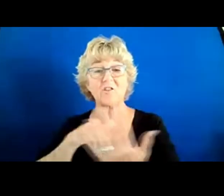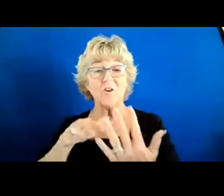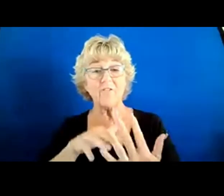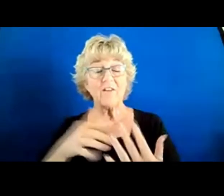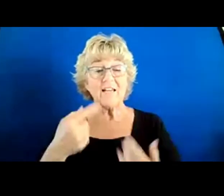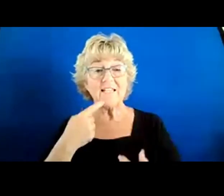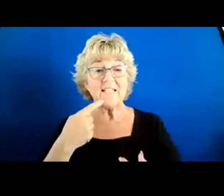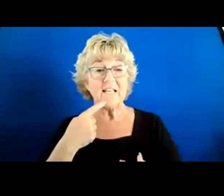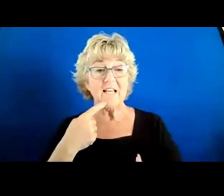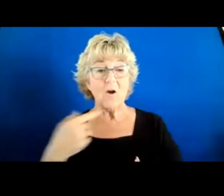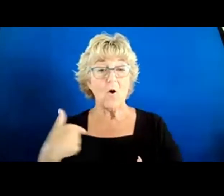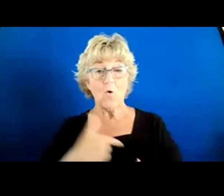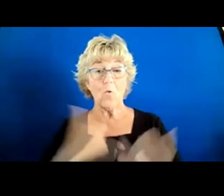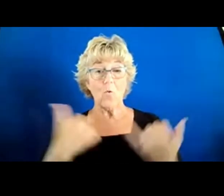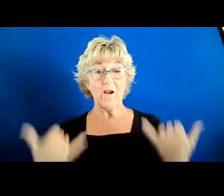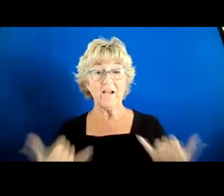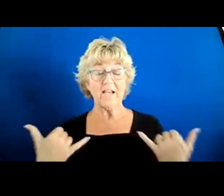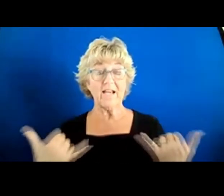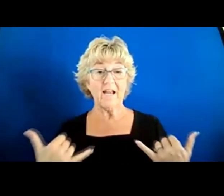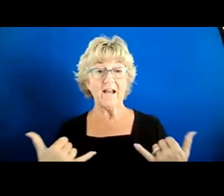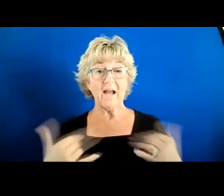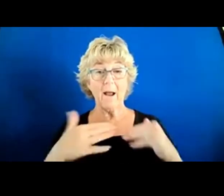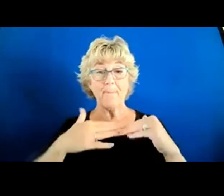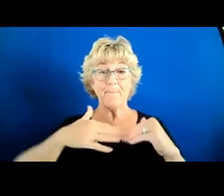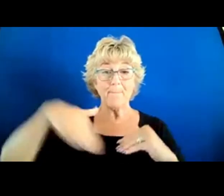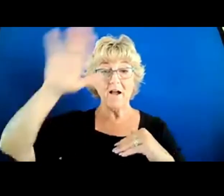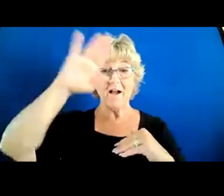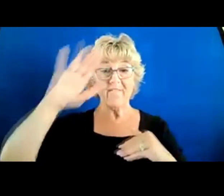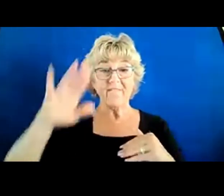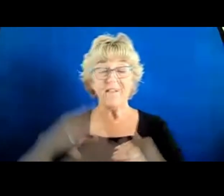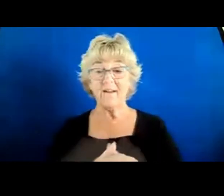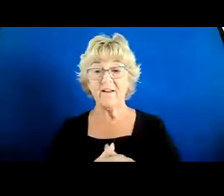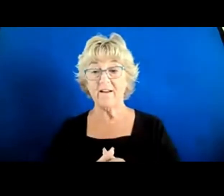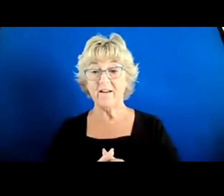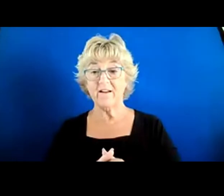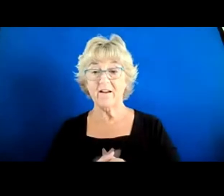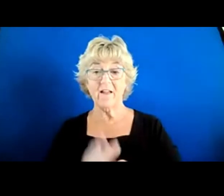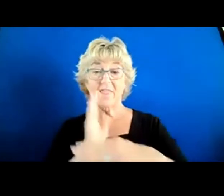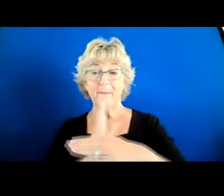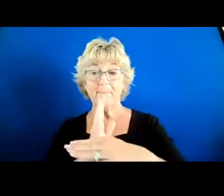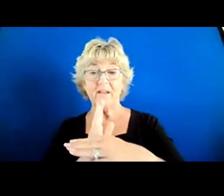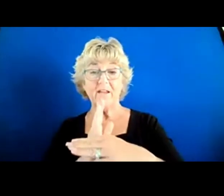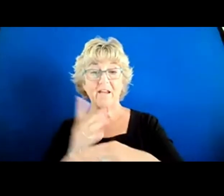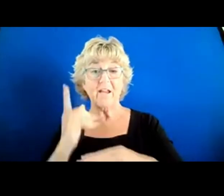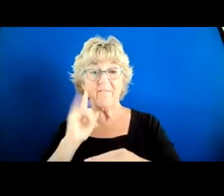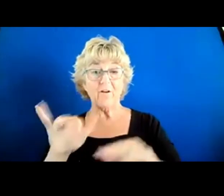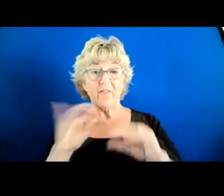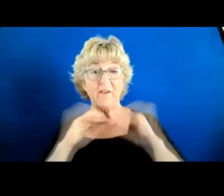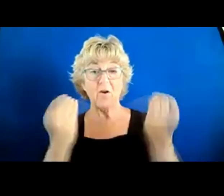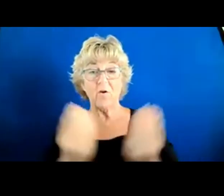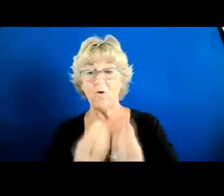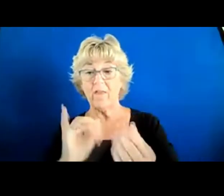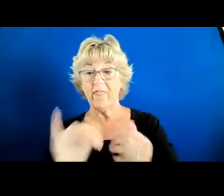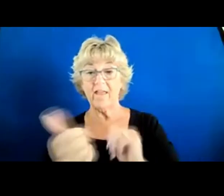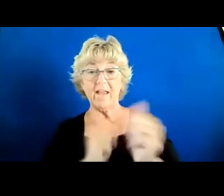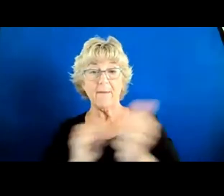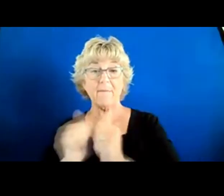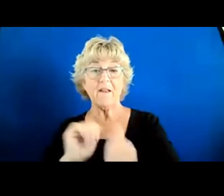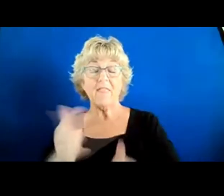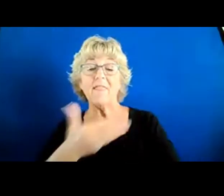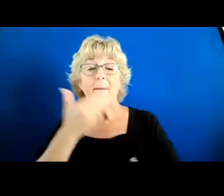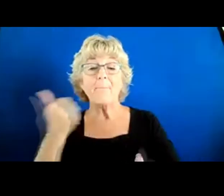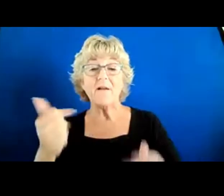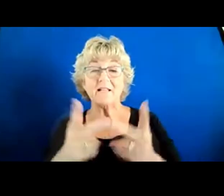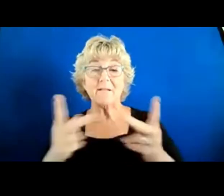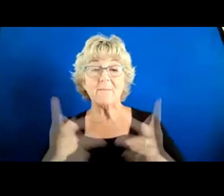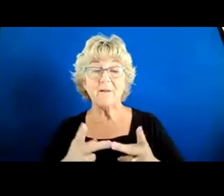we're now actually above the median for the organizations that compete in their best places to